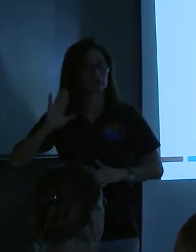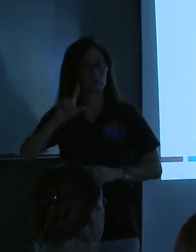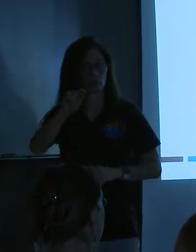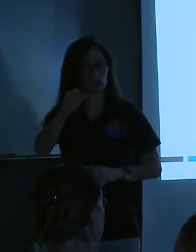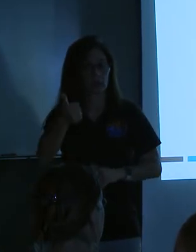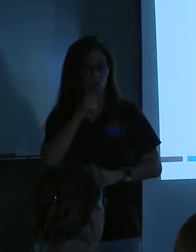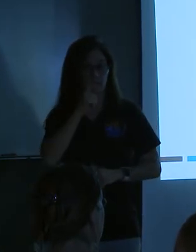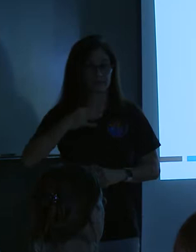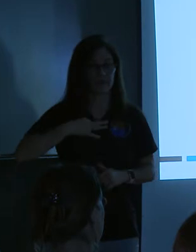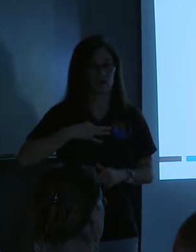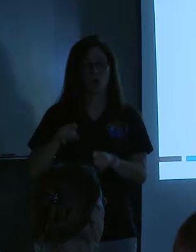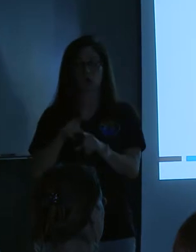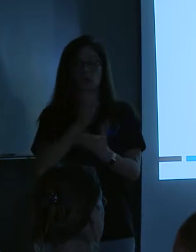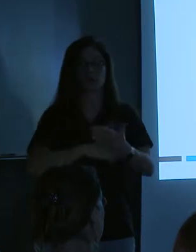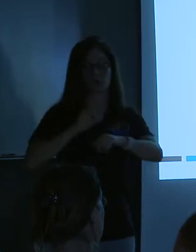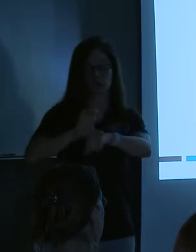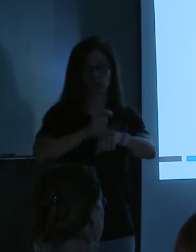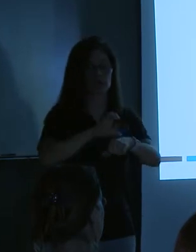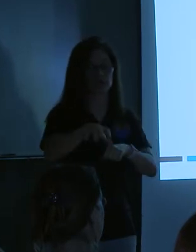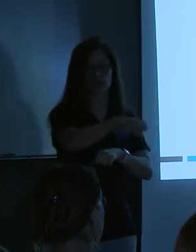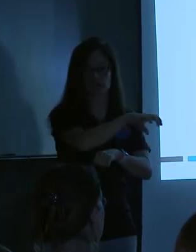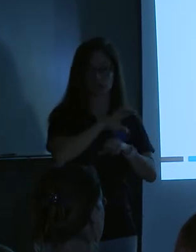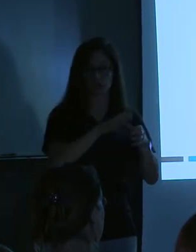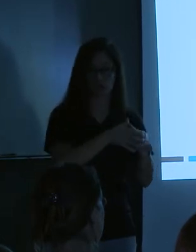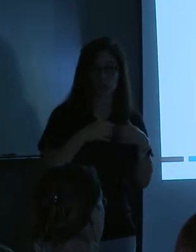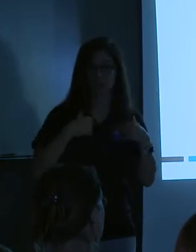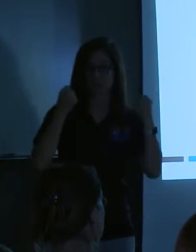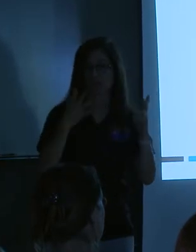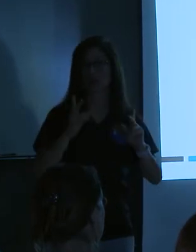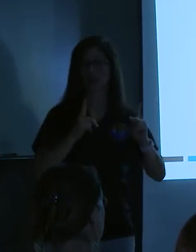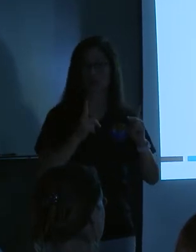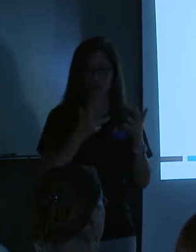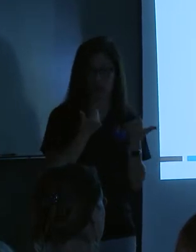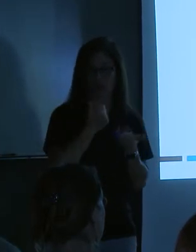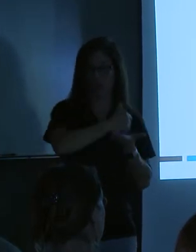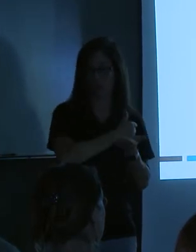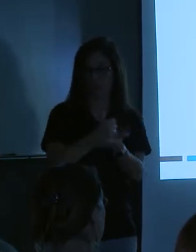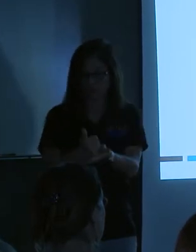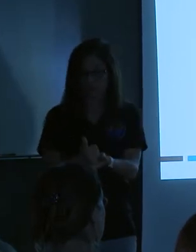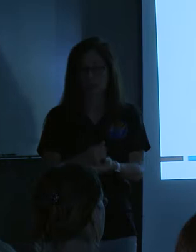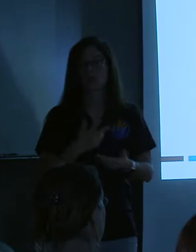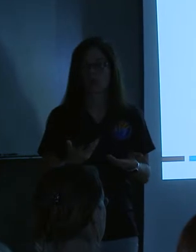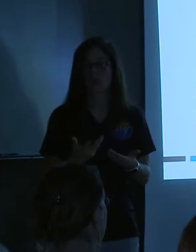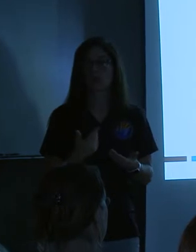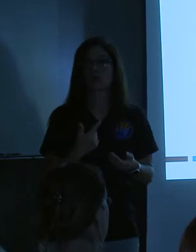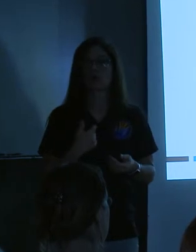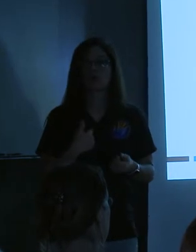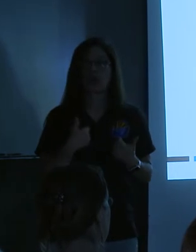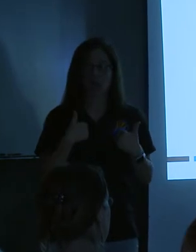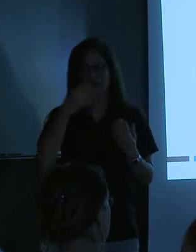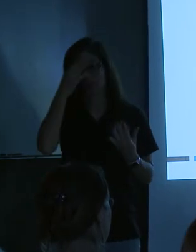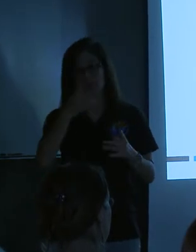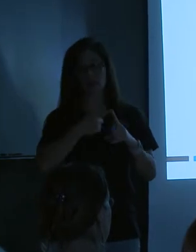We've also made contact with some of the churches, some of the church groups that have a lot of folks that they want to provide some assistance to. So we're going to be, we have